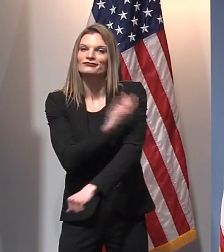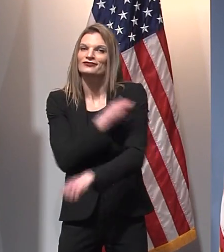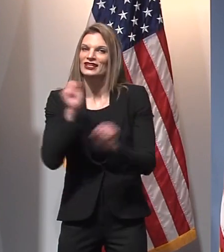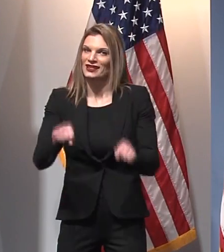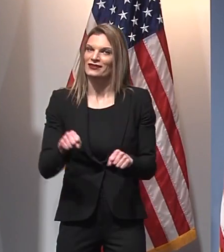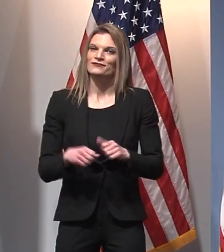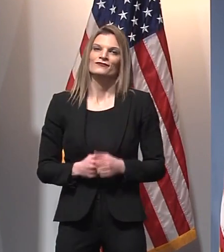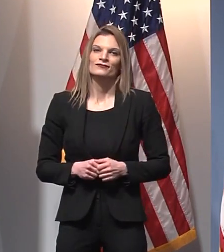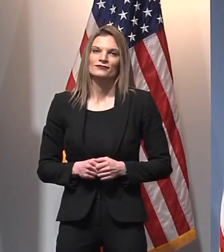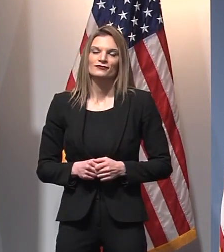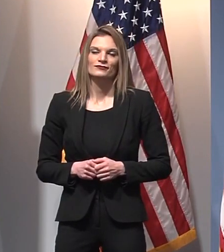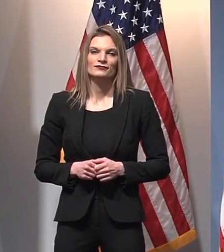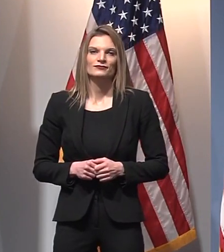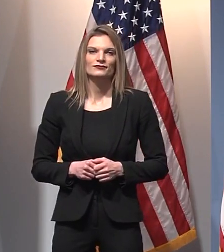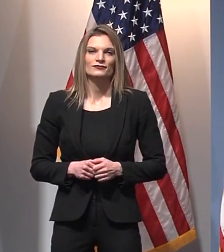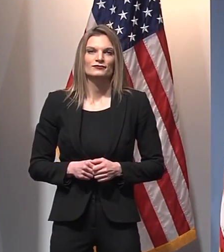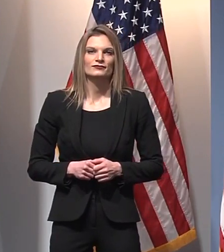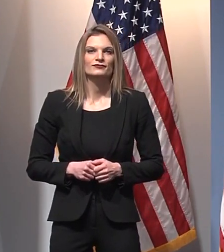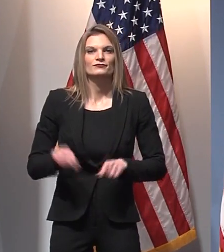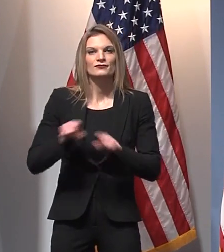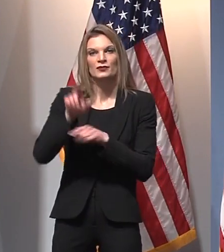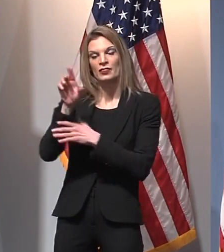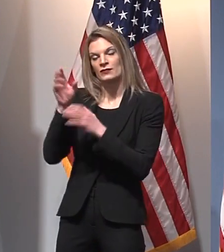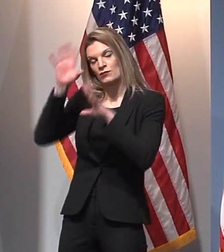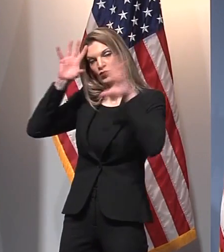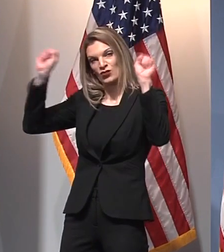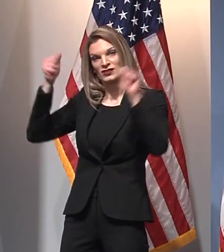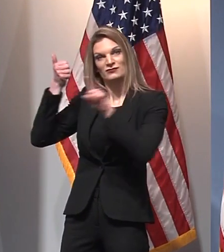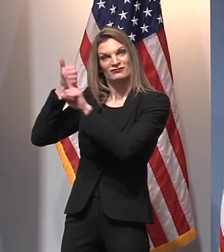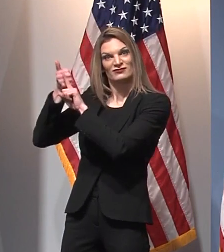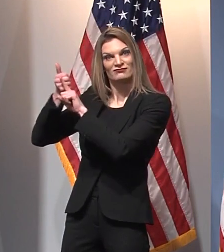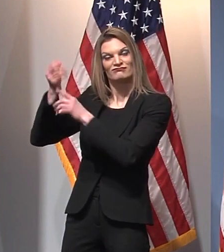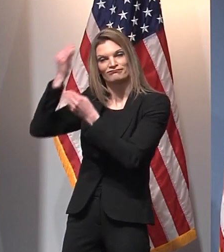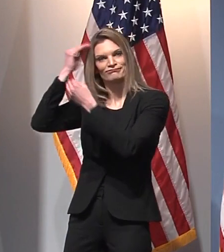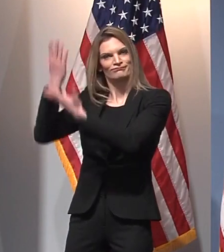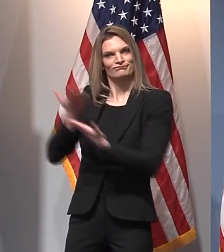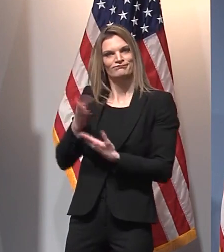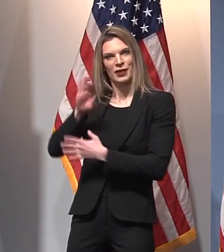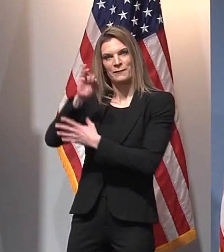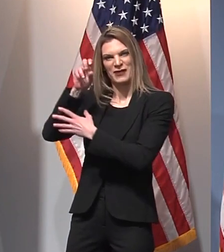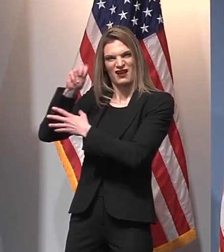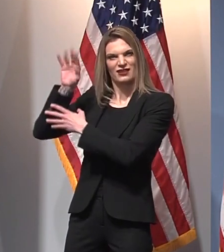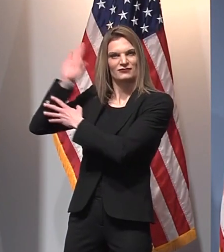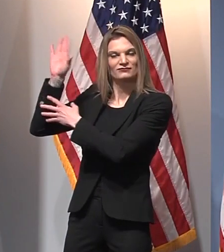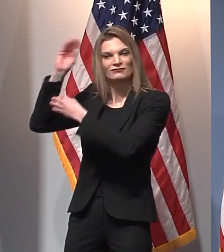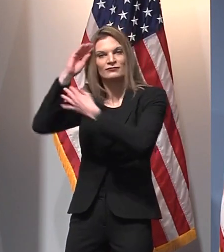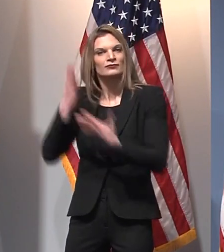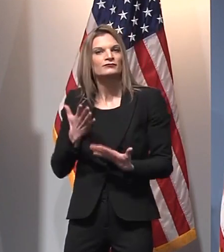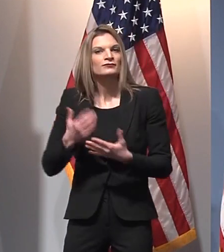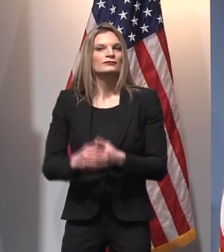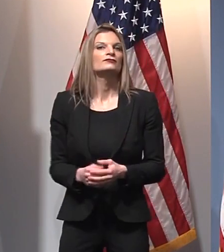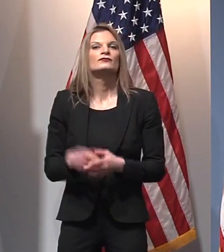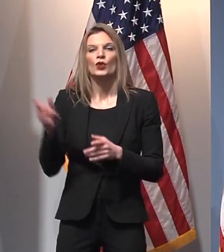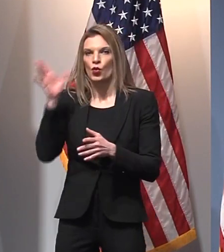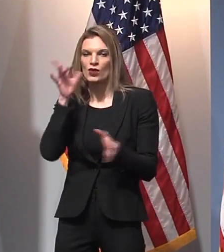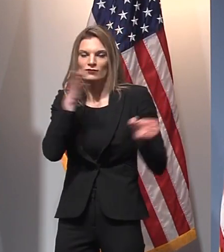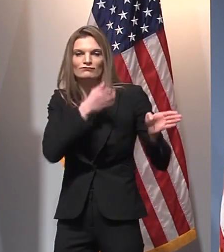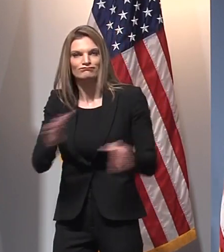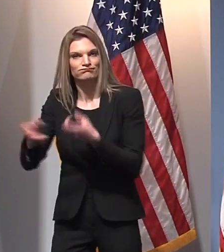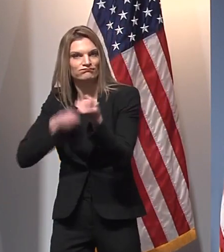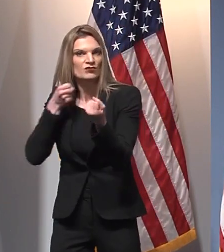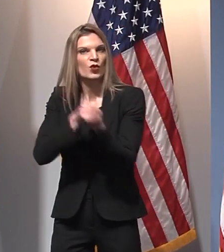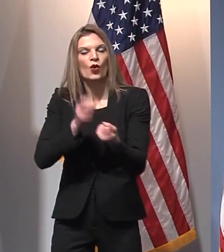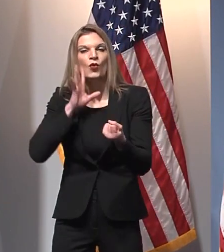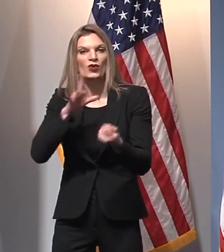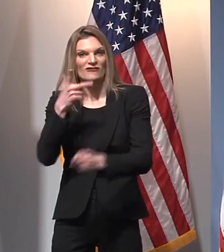also received promising news from the Biden administration, which is taking bold action to increase the vaccine supply